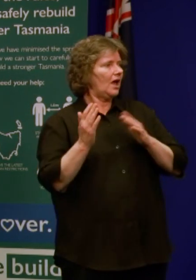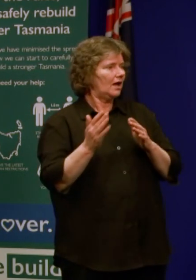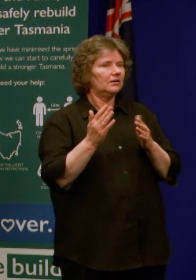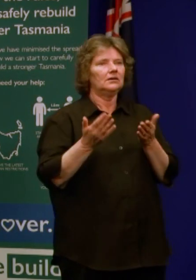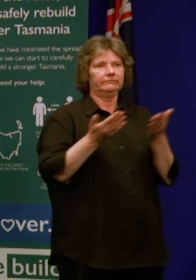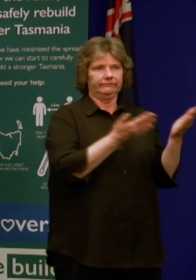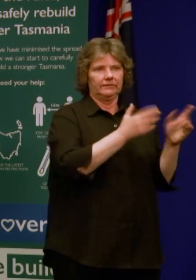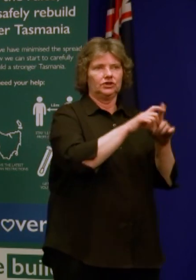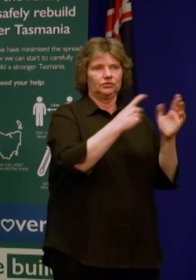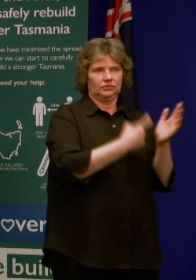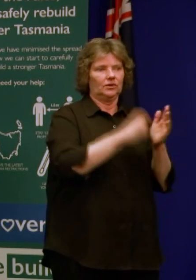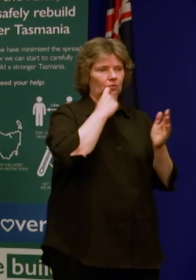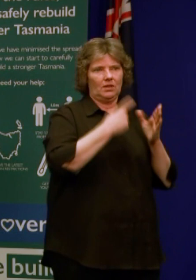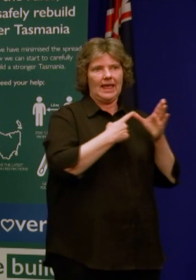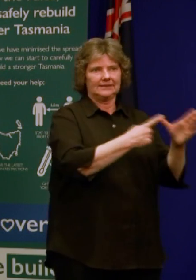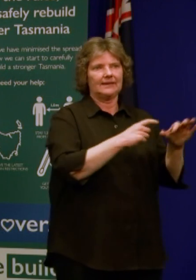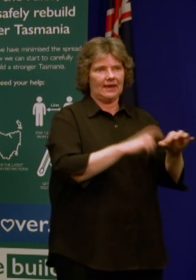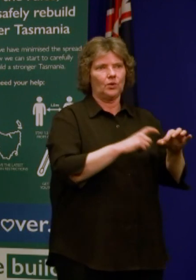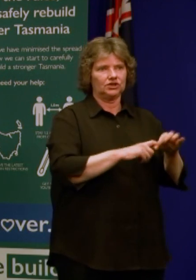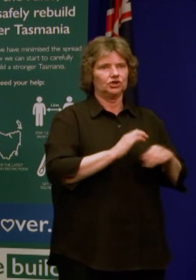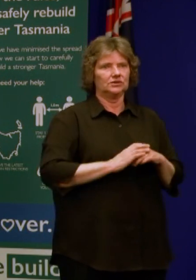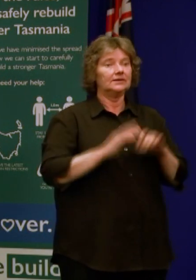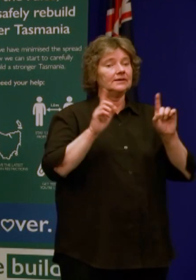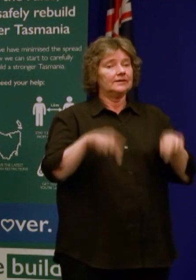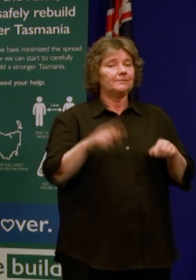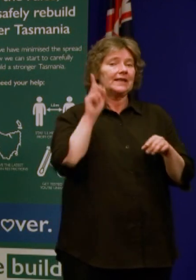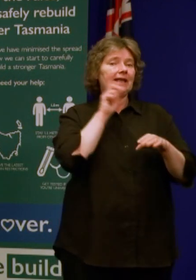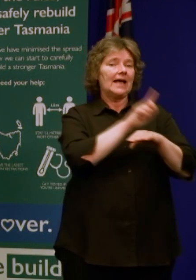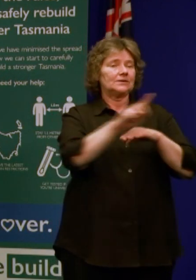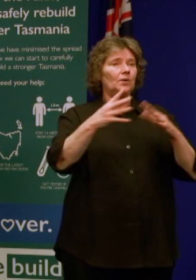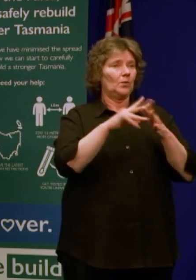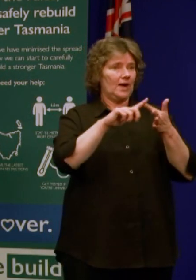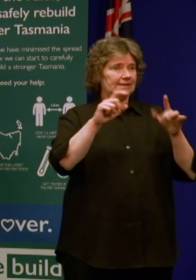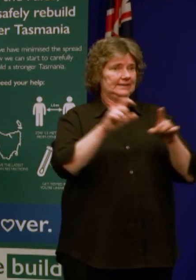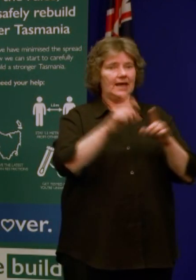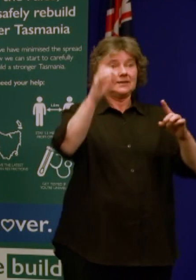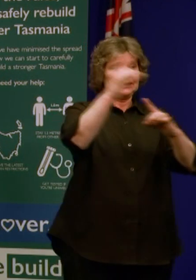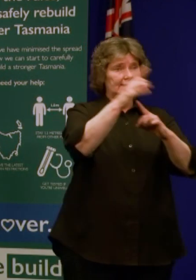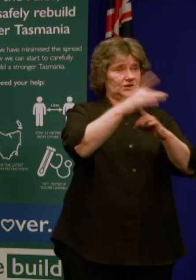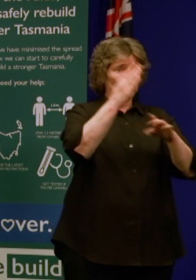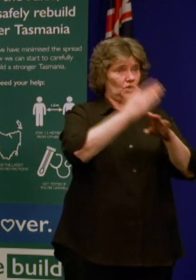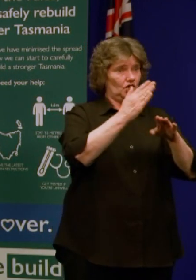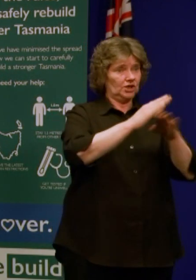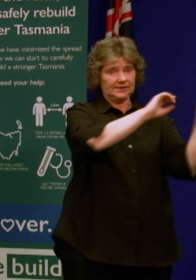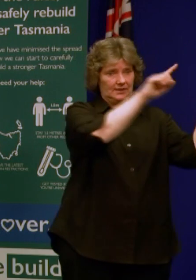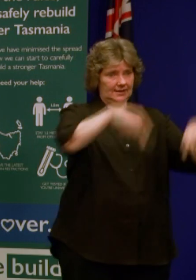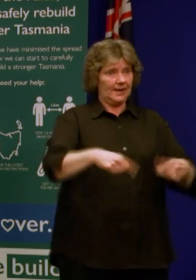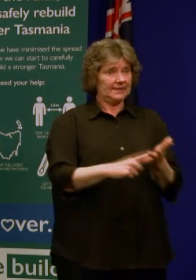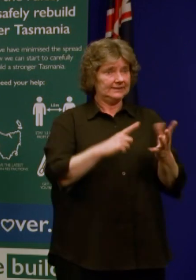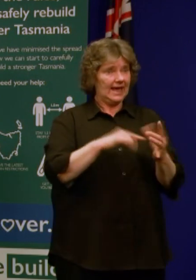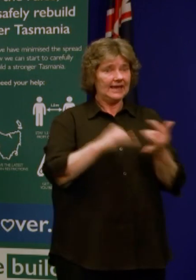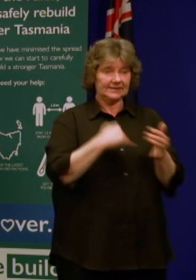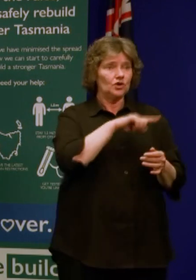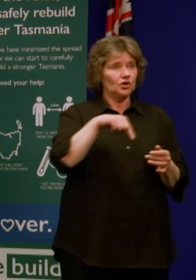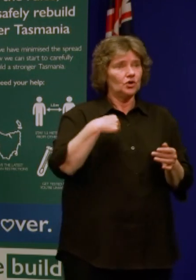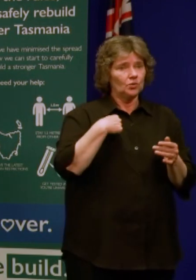answer that. But since last Wednesday we've been advising those essential workers that have been coming into Tasmania, they've been getting a leaflet to say